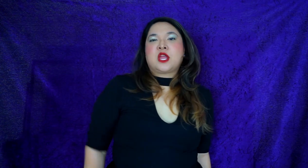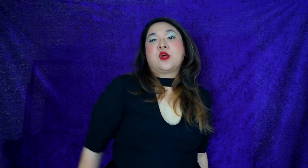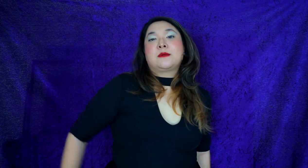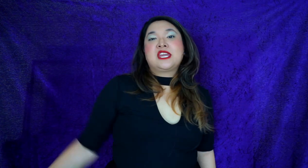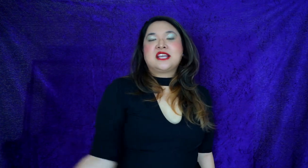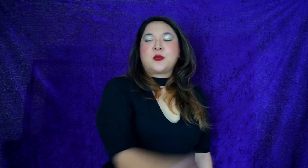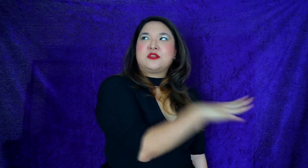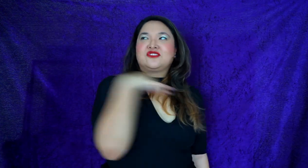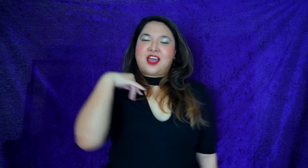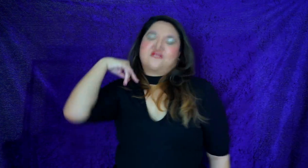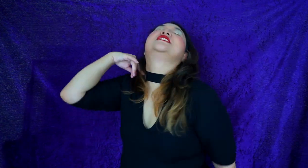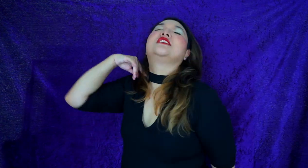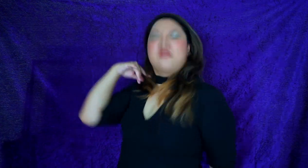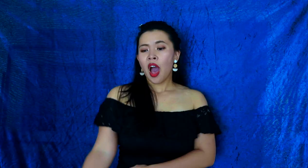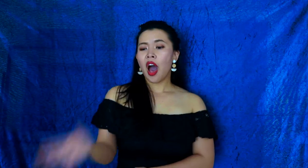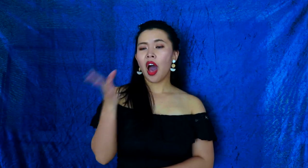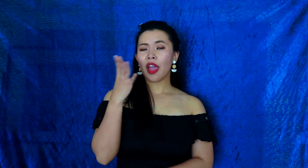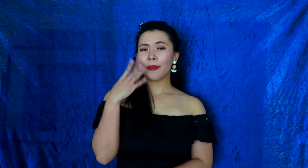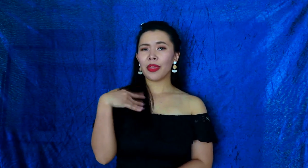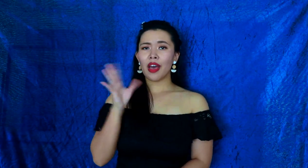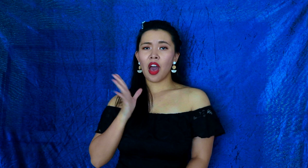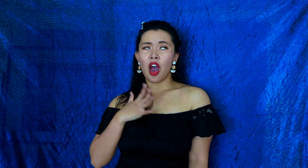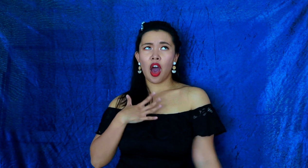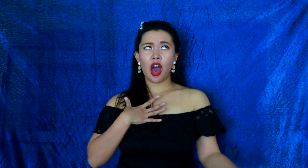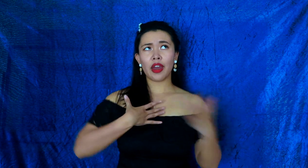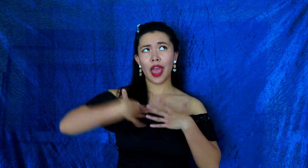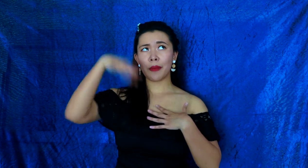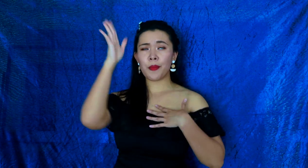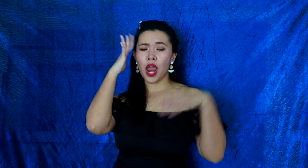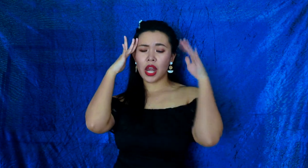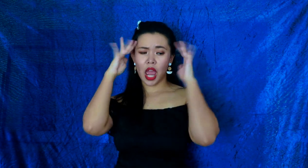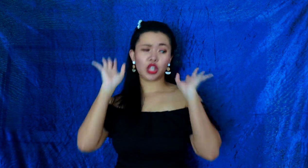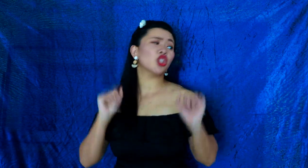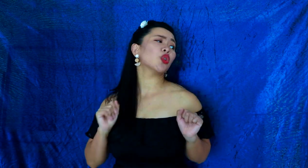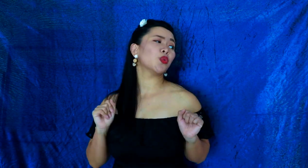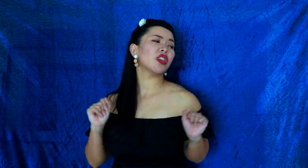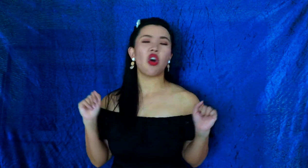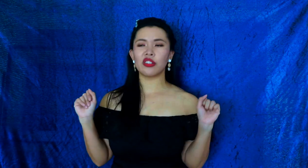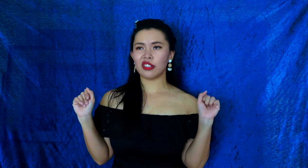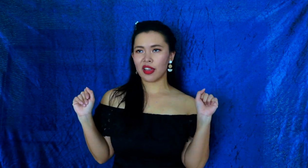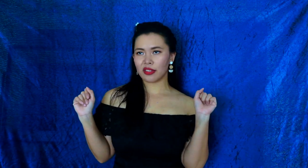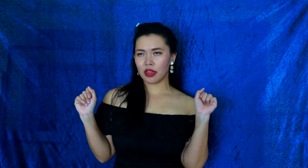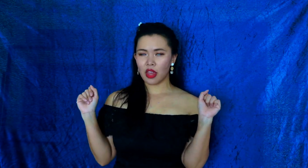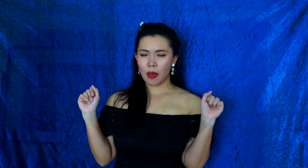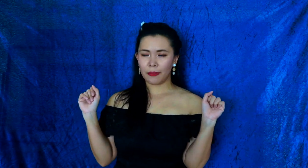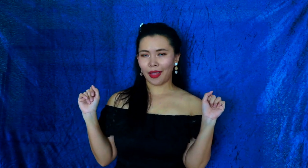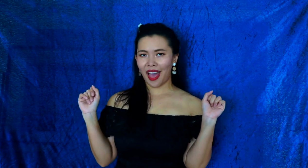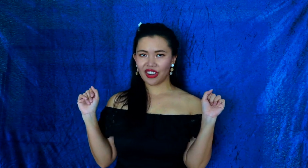equal me as the mistress of evil I'm the hardened brain And you, you're just the bladder